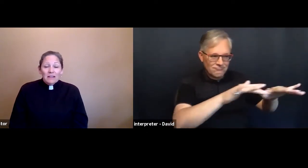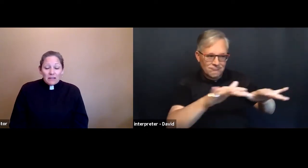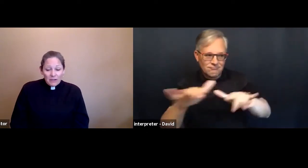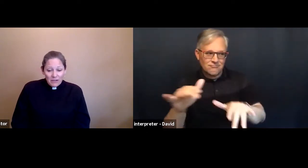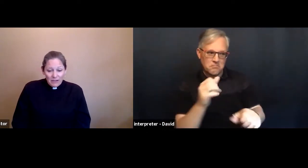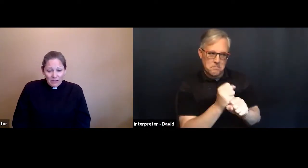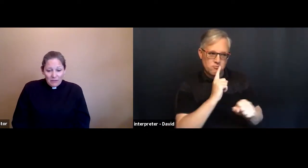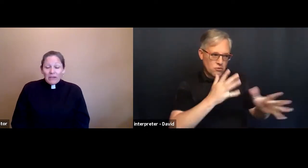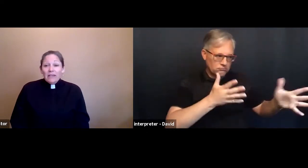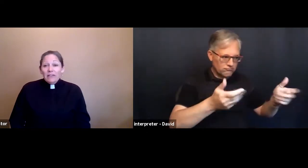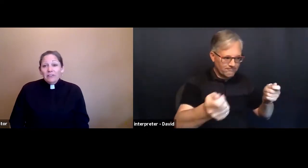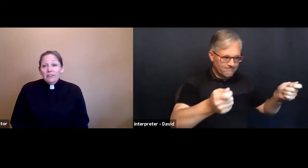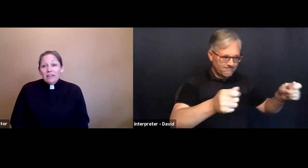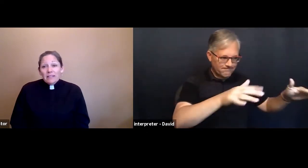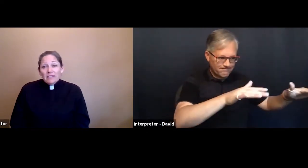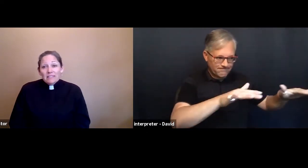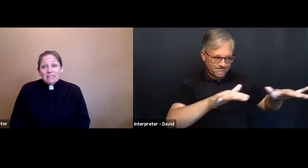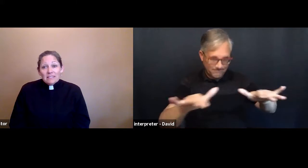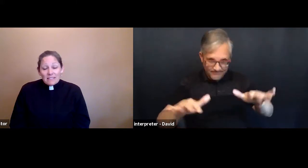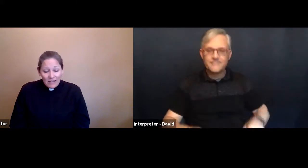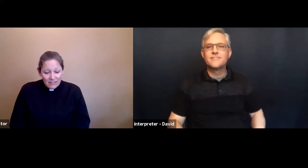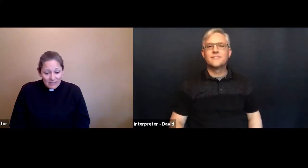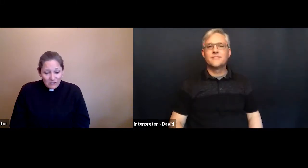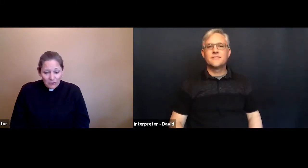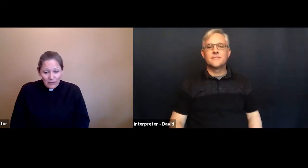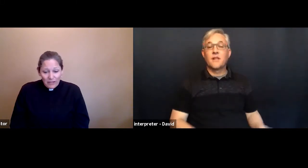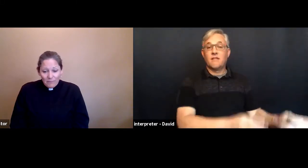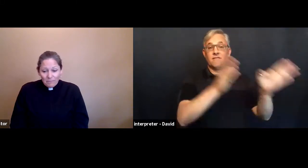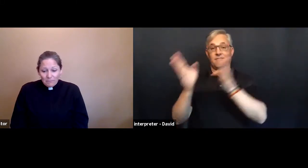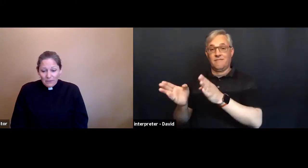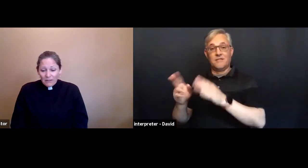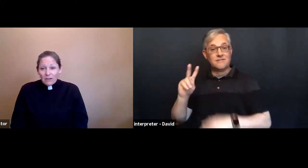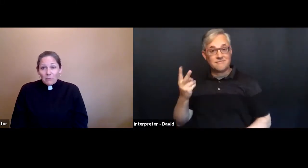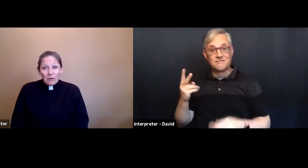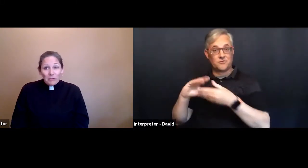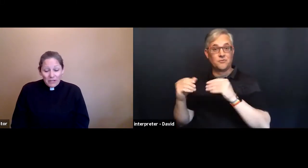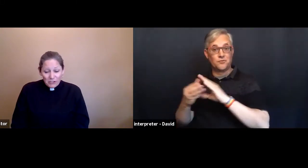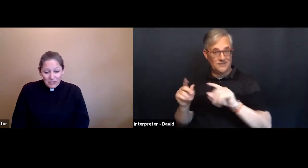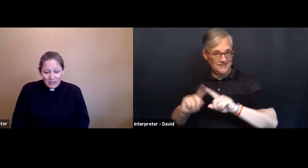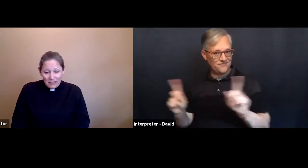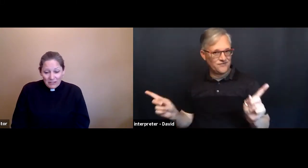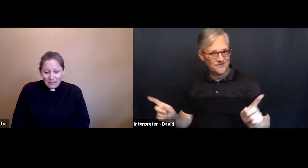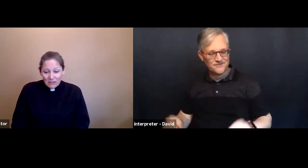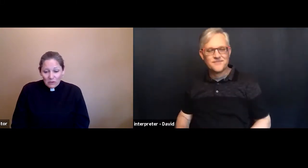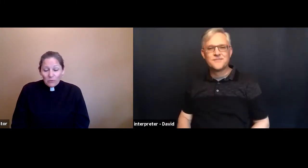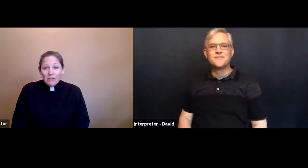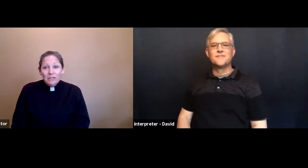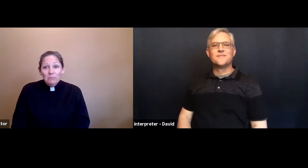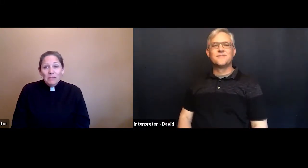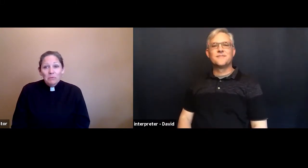But here in this second story about creation, when the people